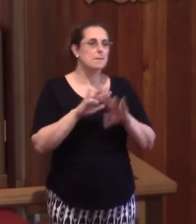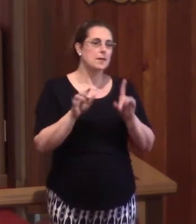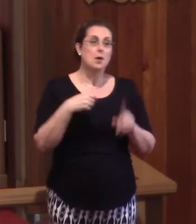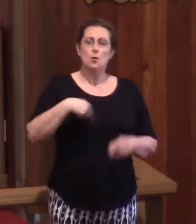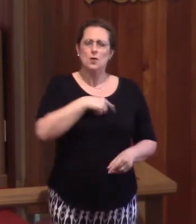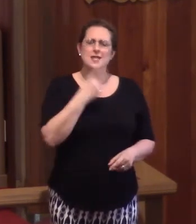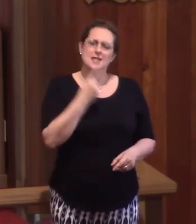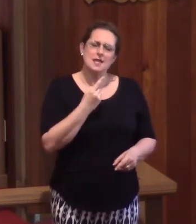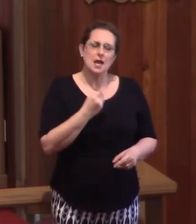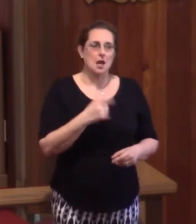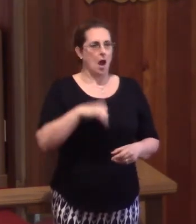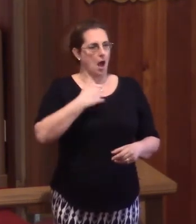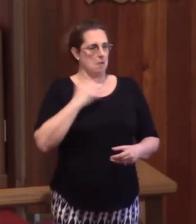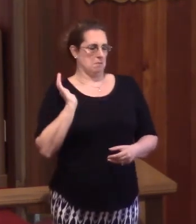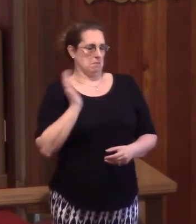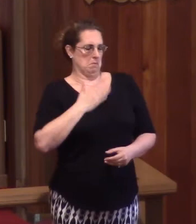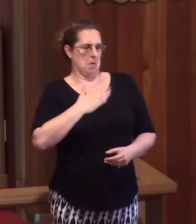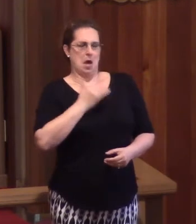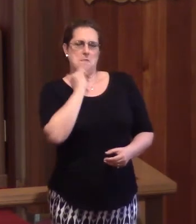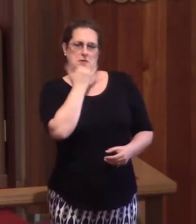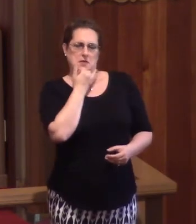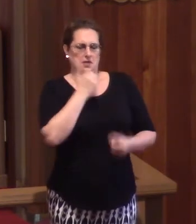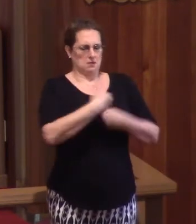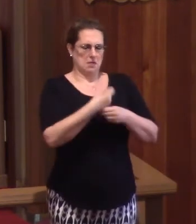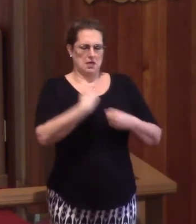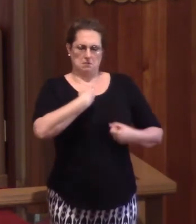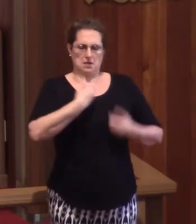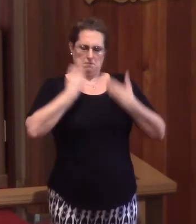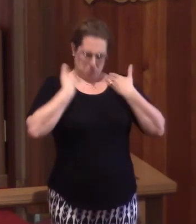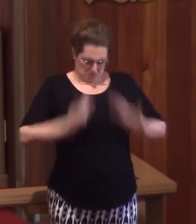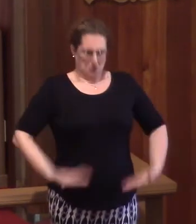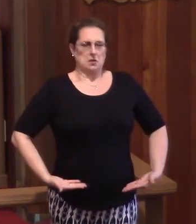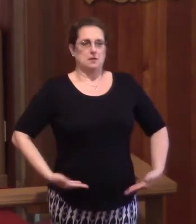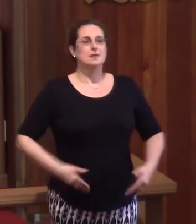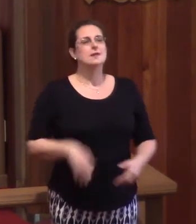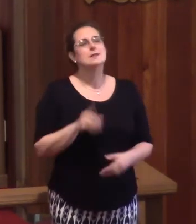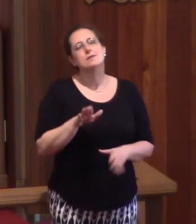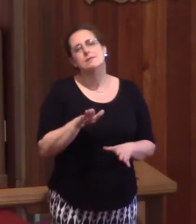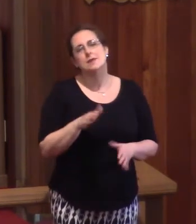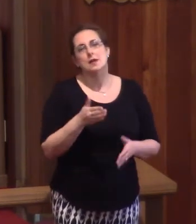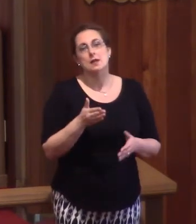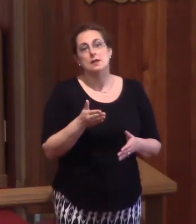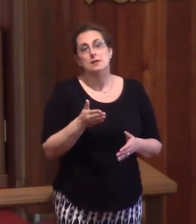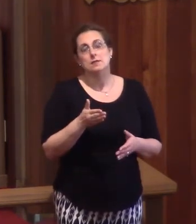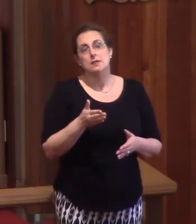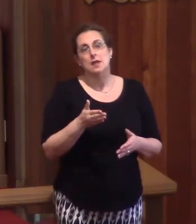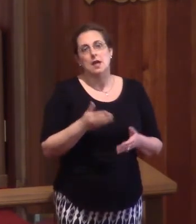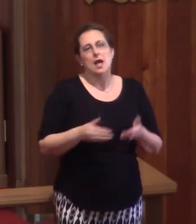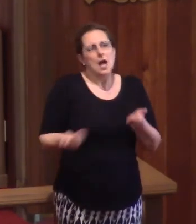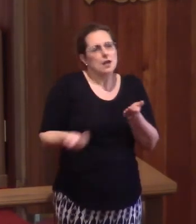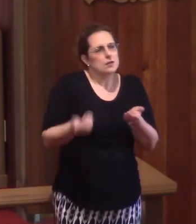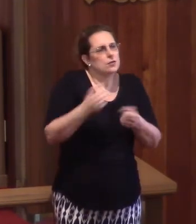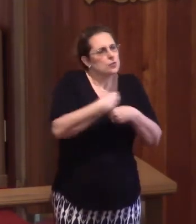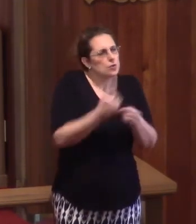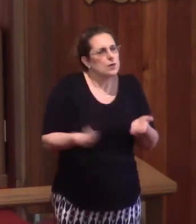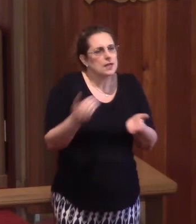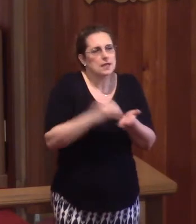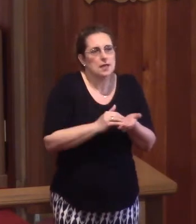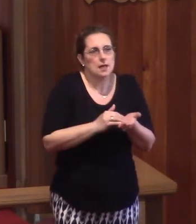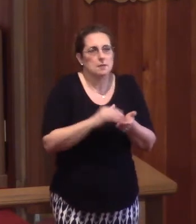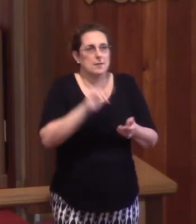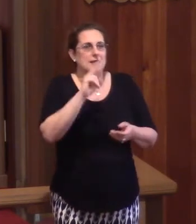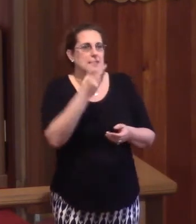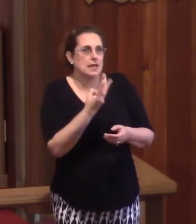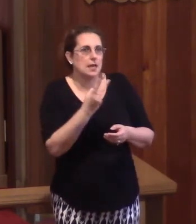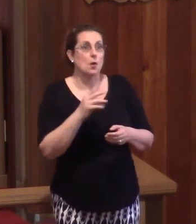that's what we say is our mistakes got us to where we are today. Wouldn't a do-over, a second, or even a twentieth